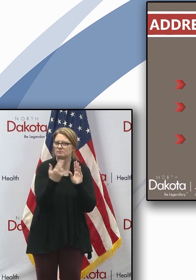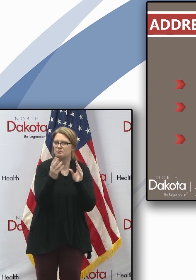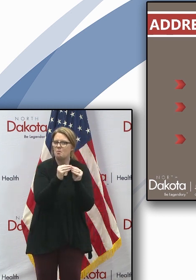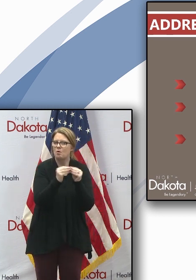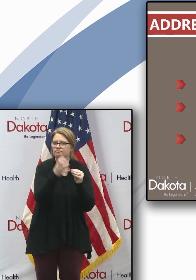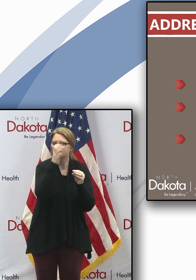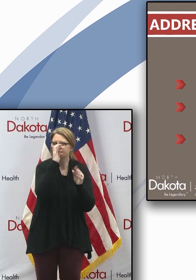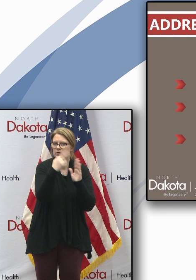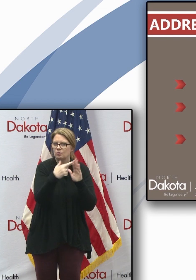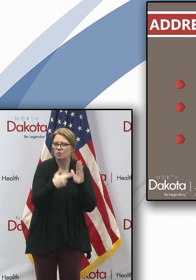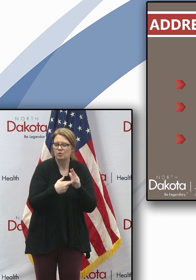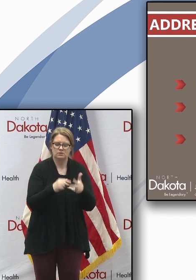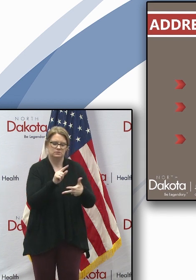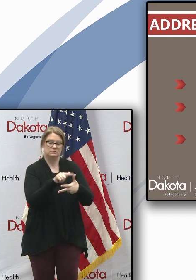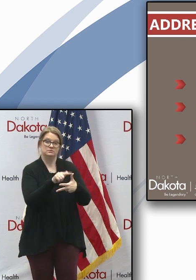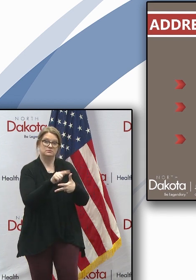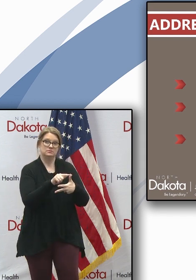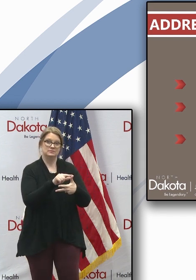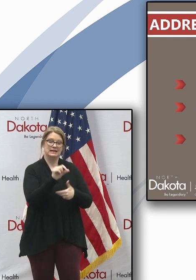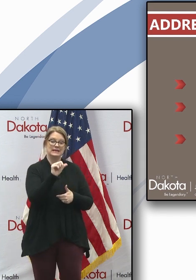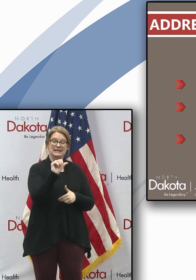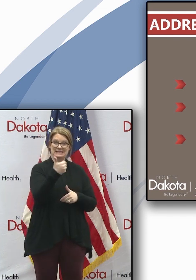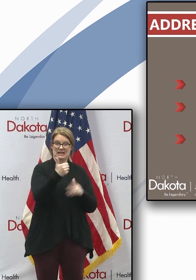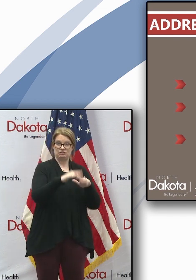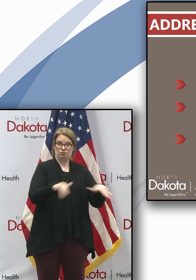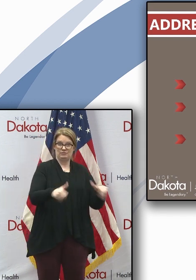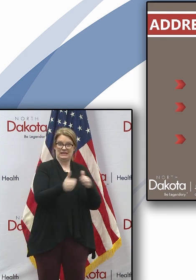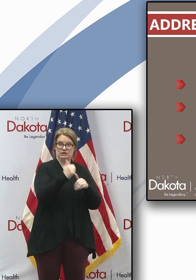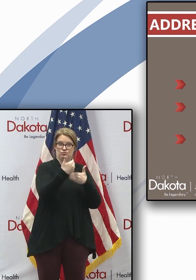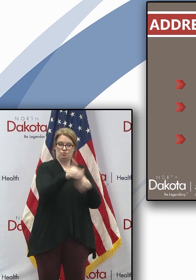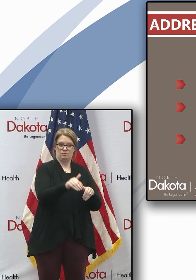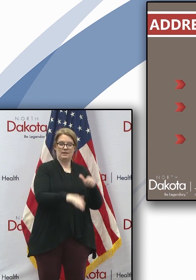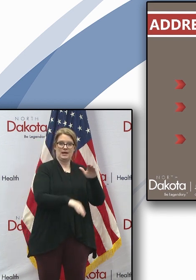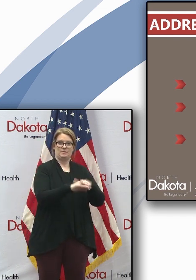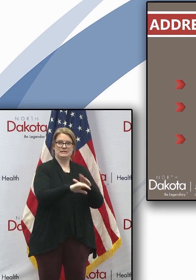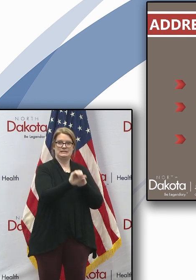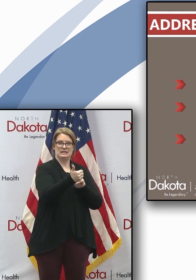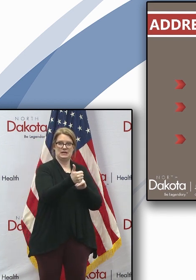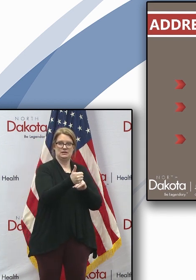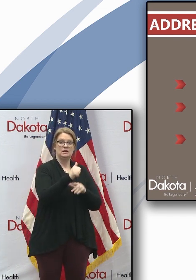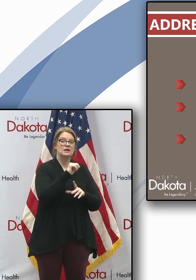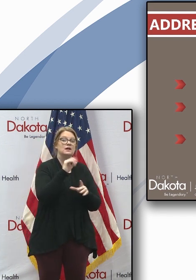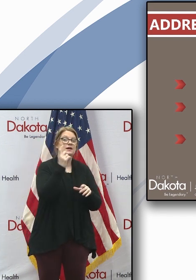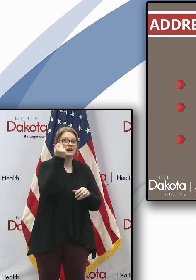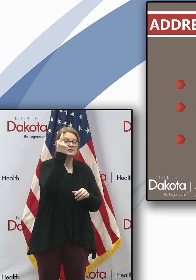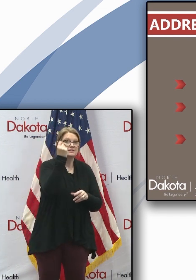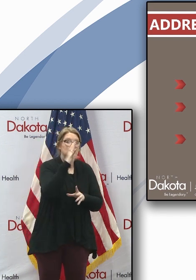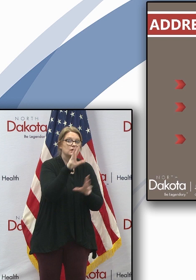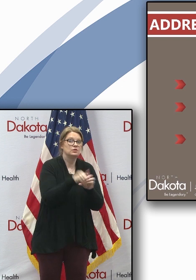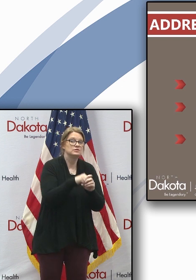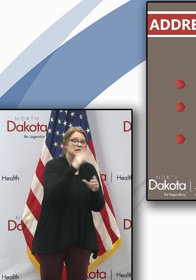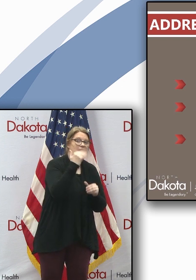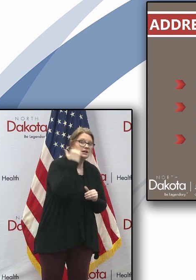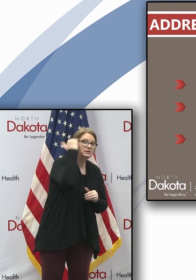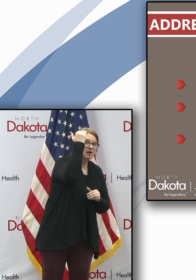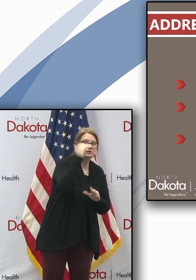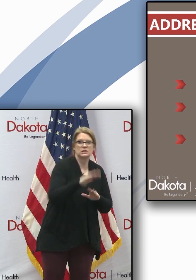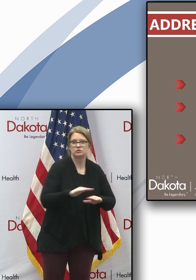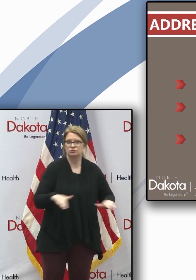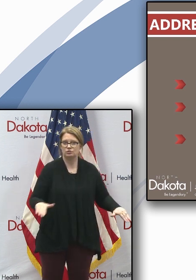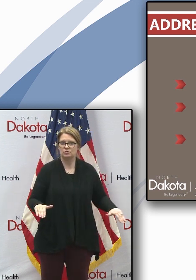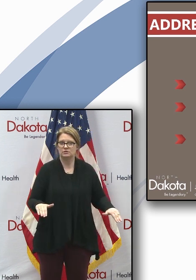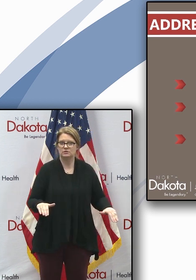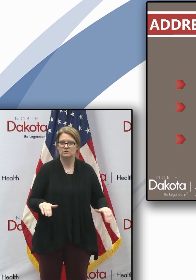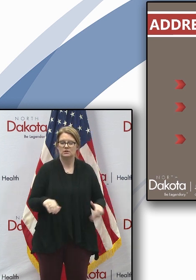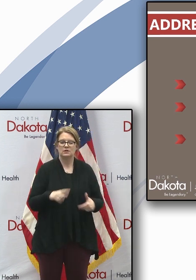include a limit of 10 children per room that includes both adults and children. Keeping staff with